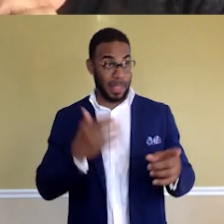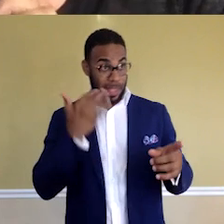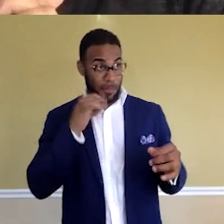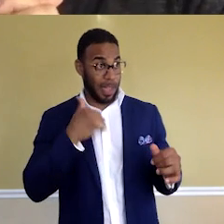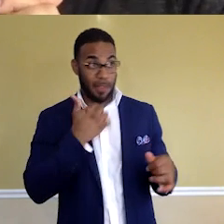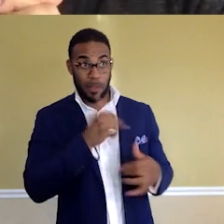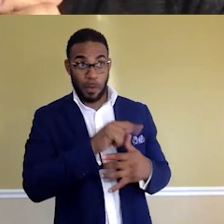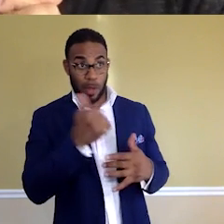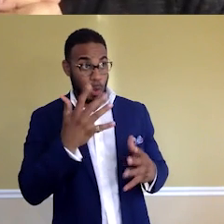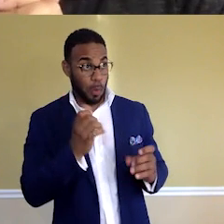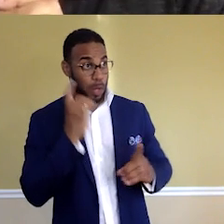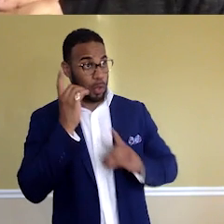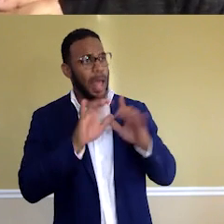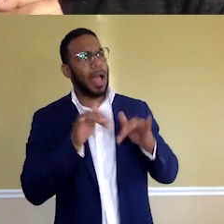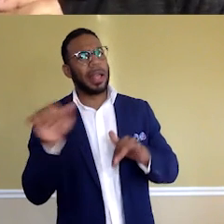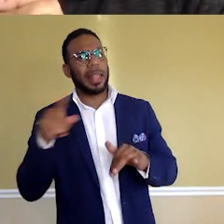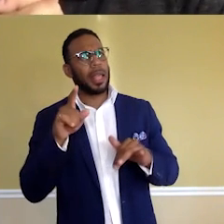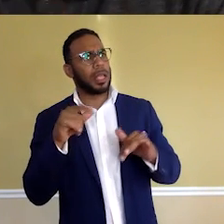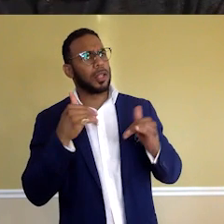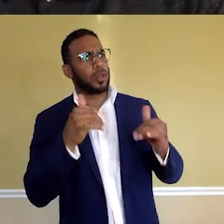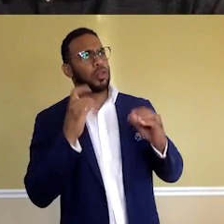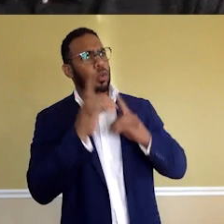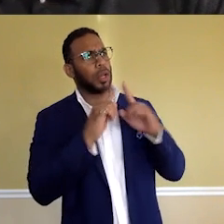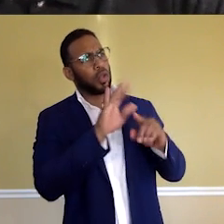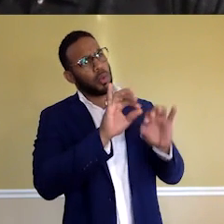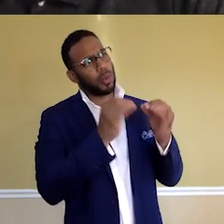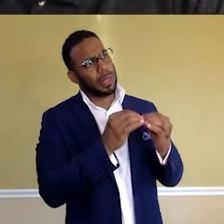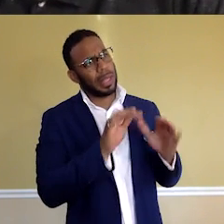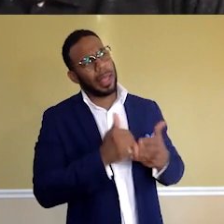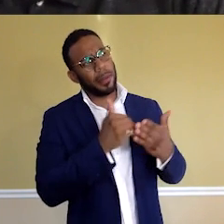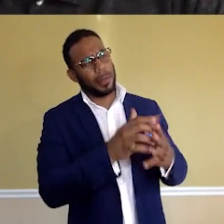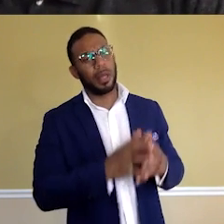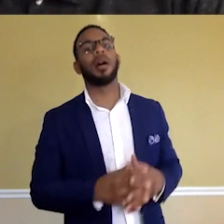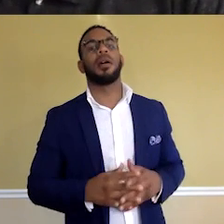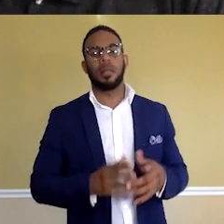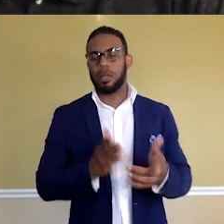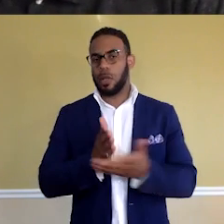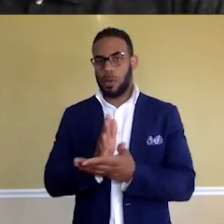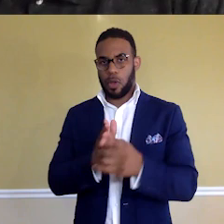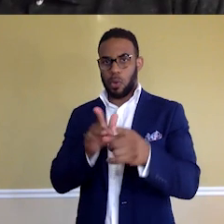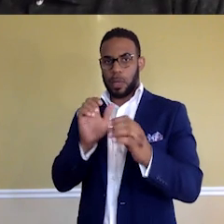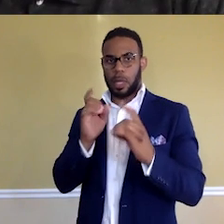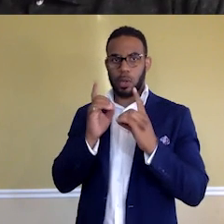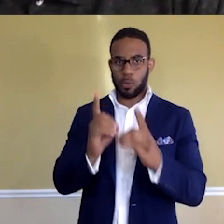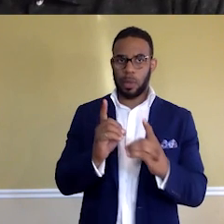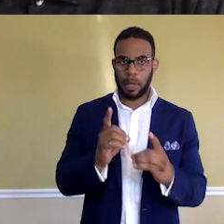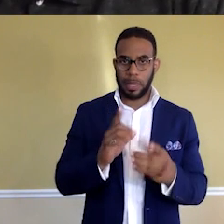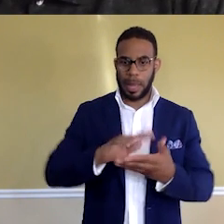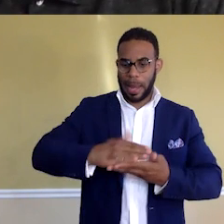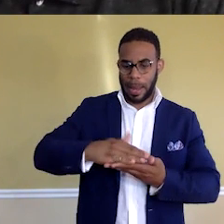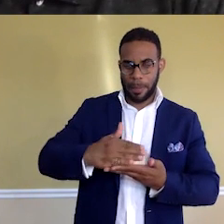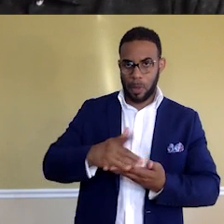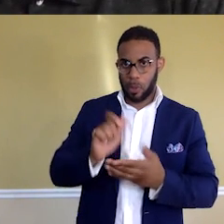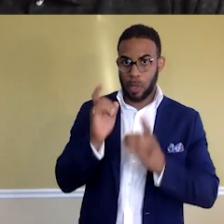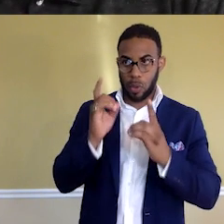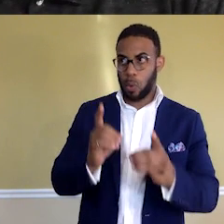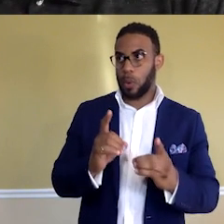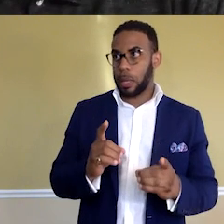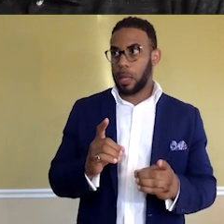anyone that wants to donate, how could they go about donating to your organization to help out? All right. All right. So you could donate a laptop. You could donate monetary